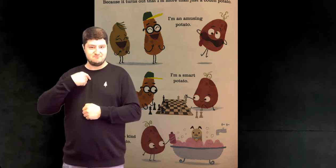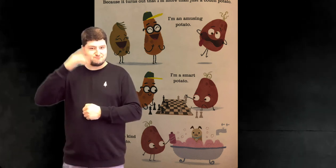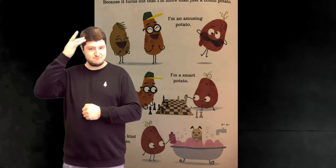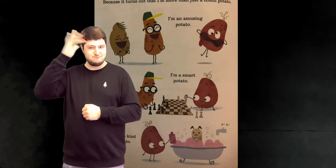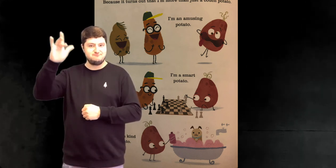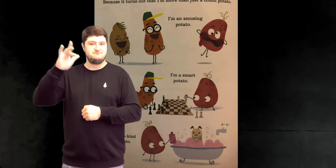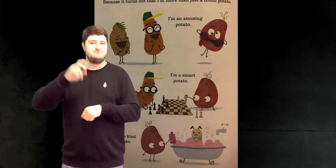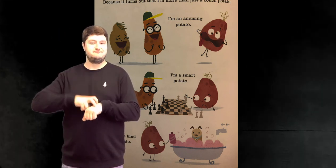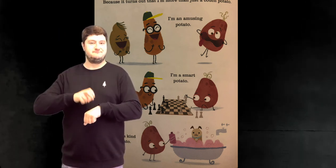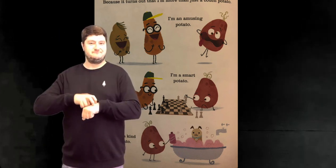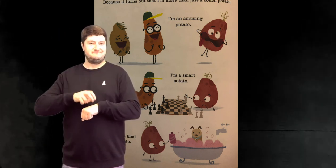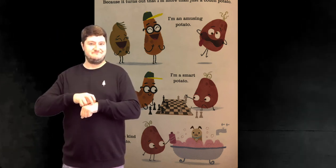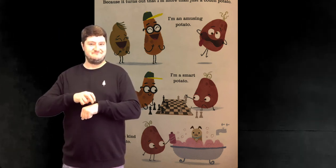I'm a smart potato